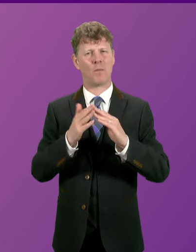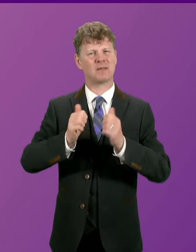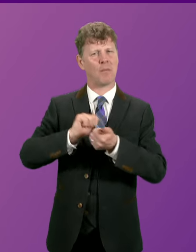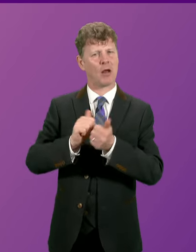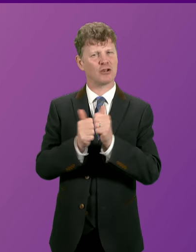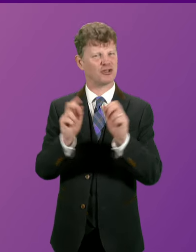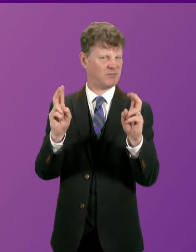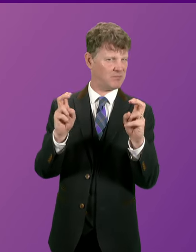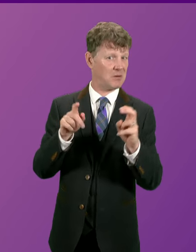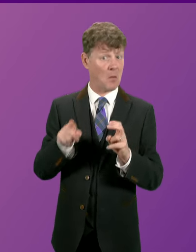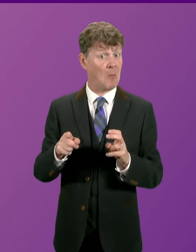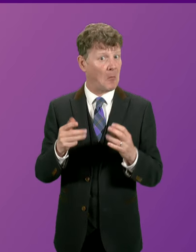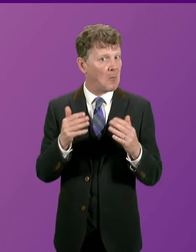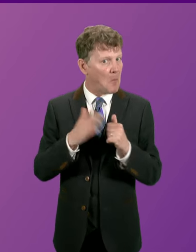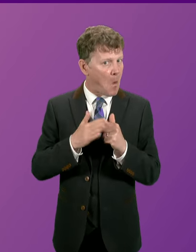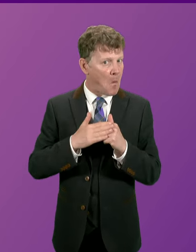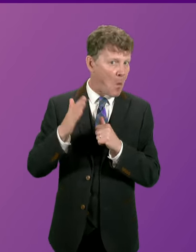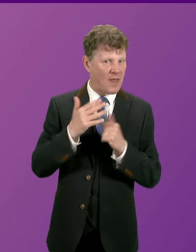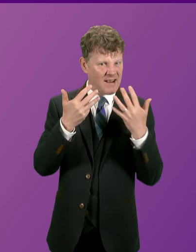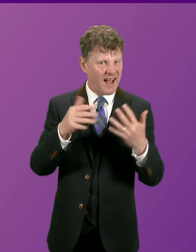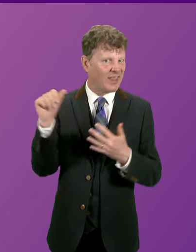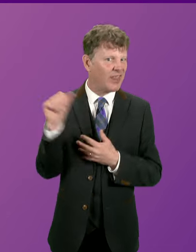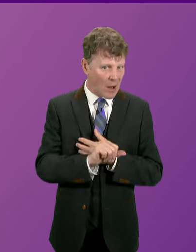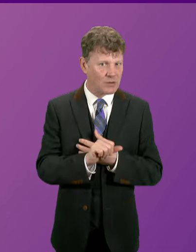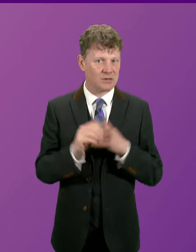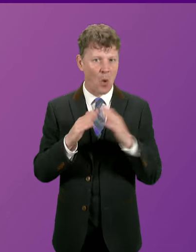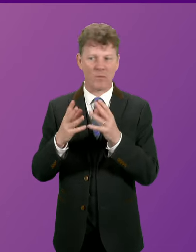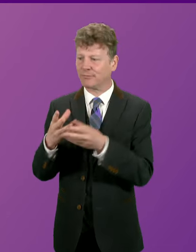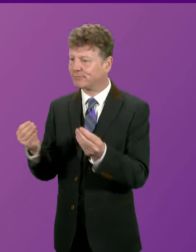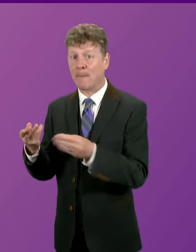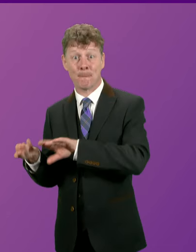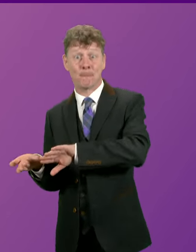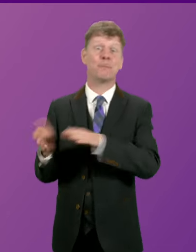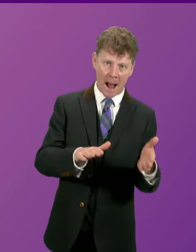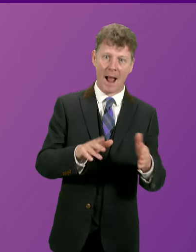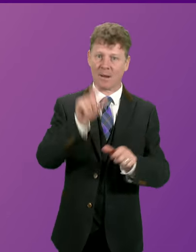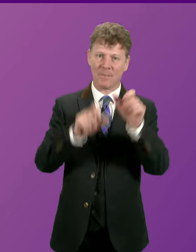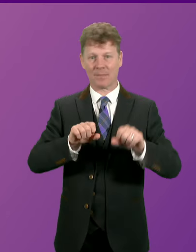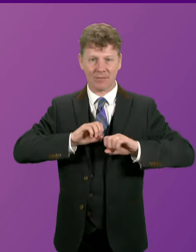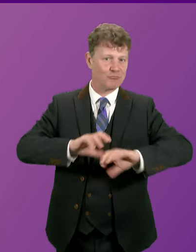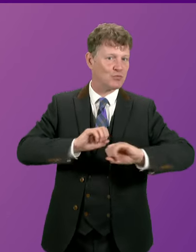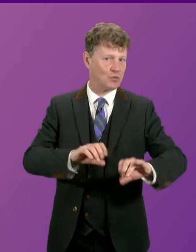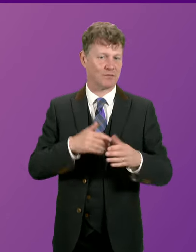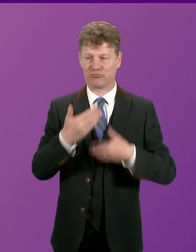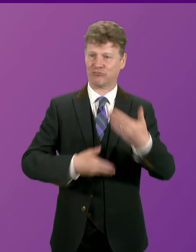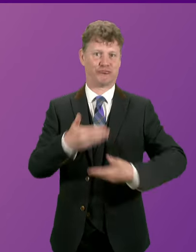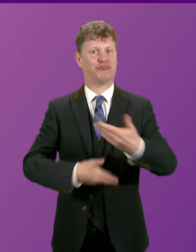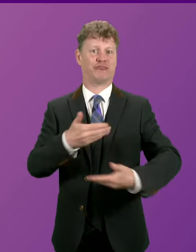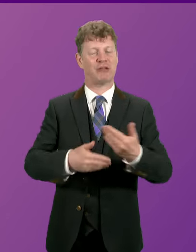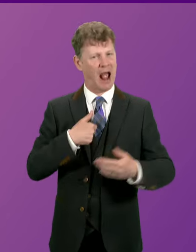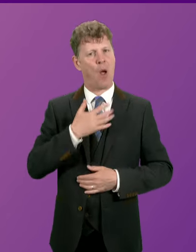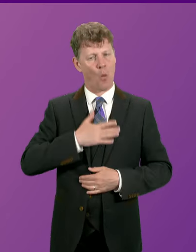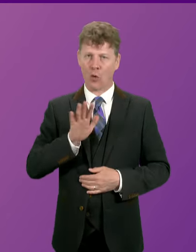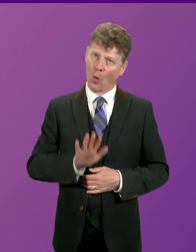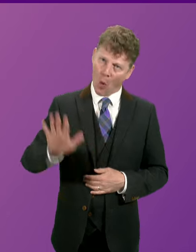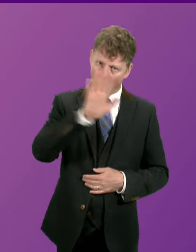difference with more than 9,000 homes brought into use since 2010. Now, want to see all local authorities